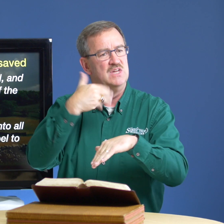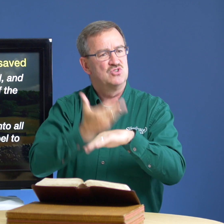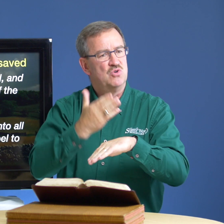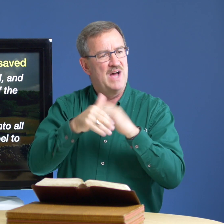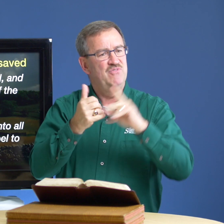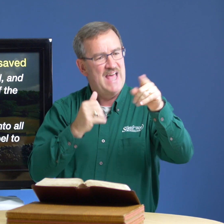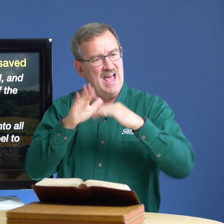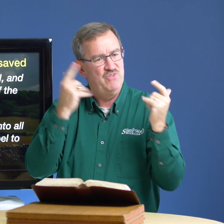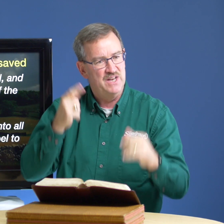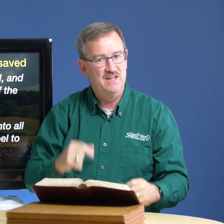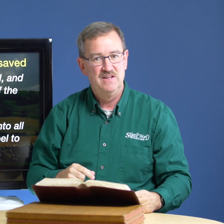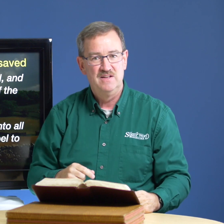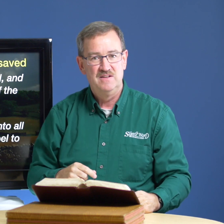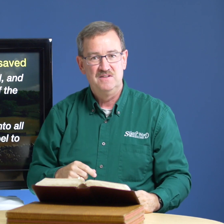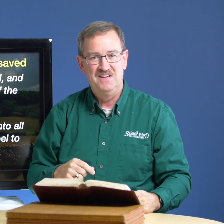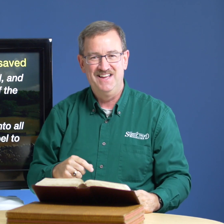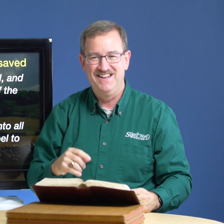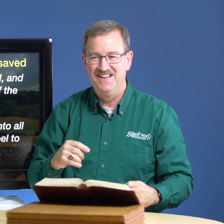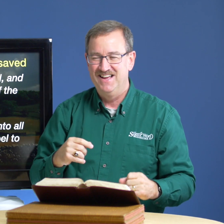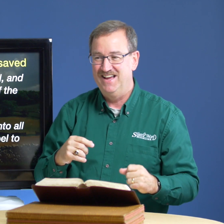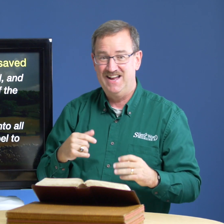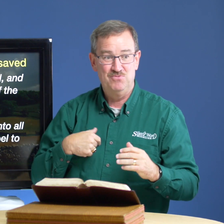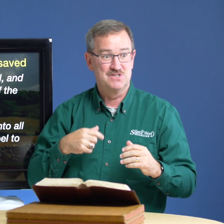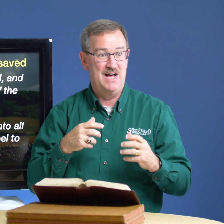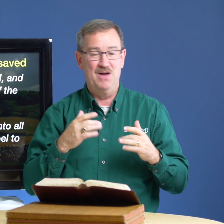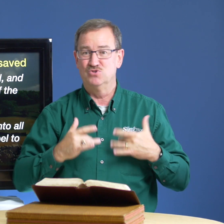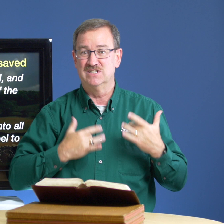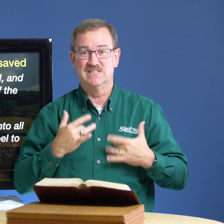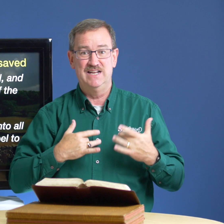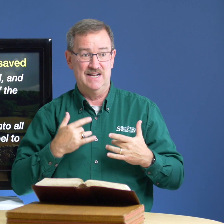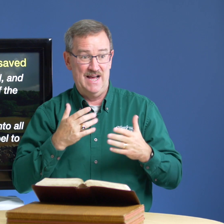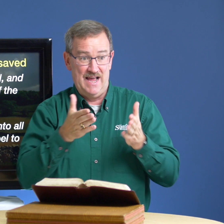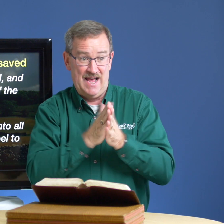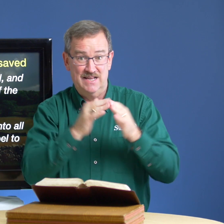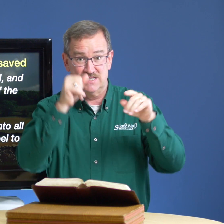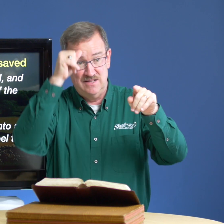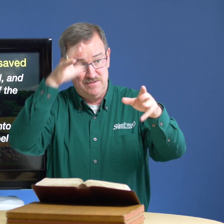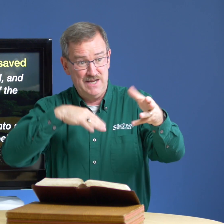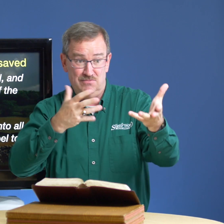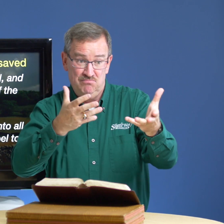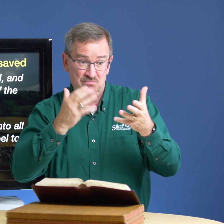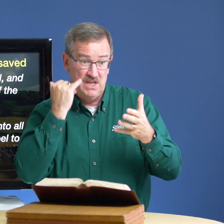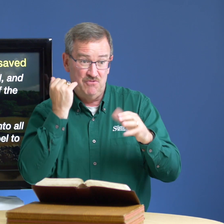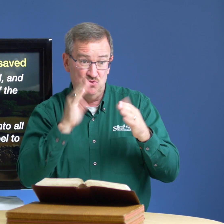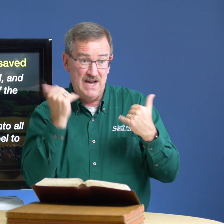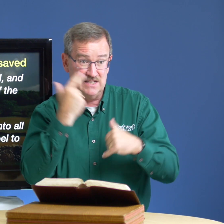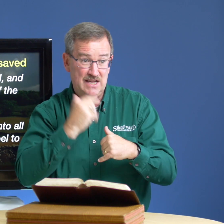to arrive in heaven and i was i was excited i asked the man if you died today